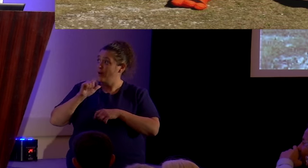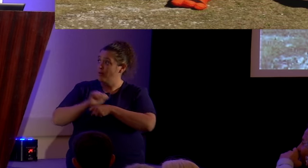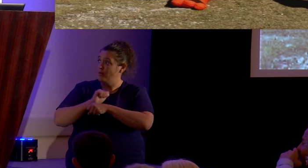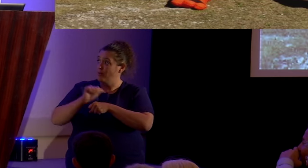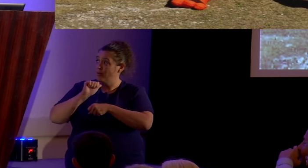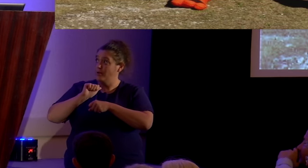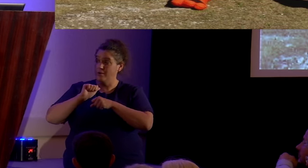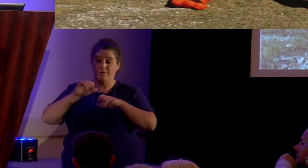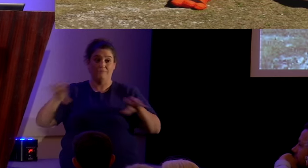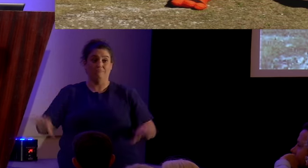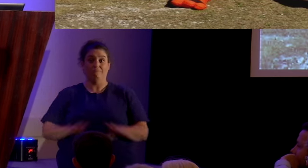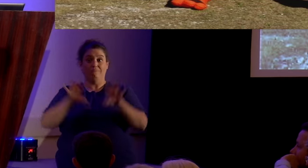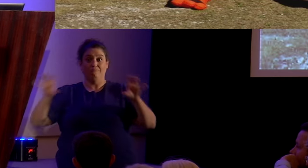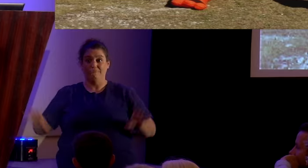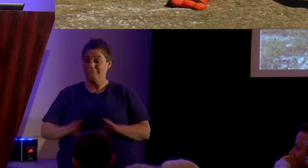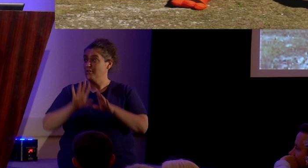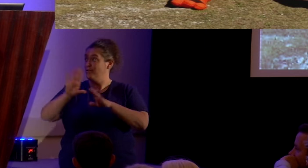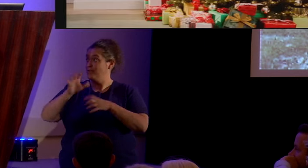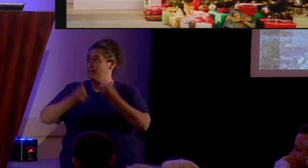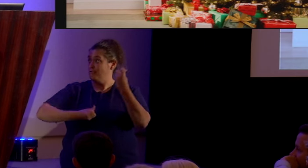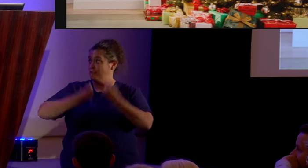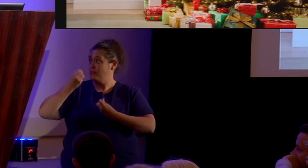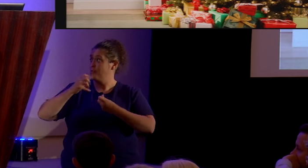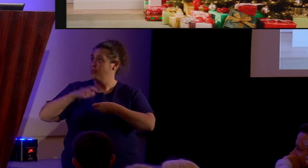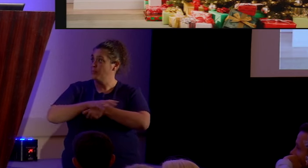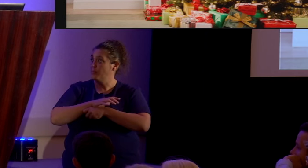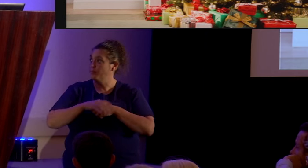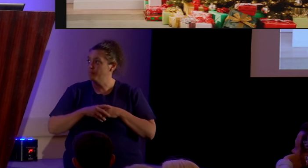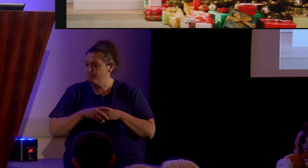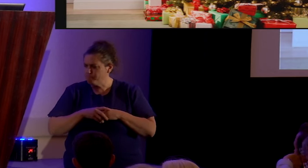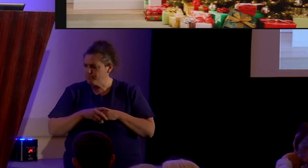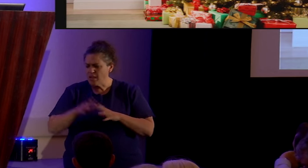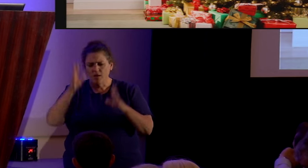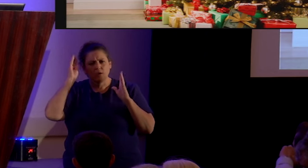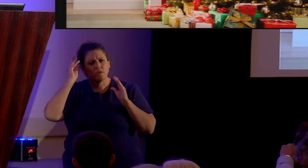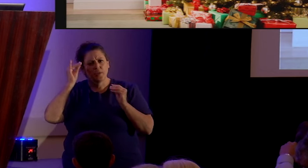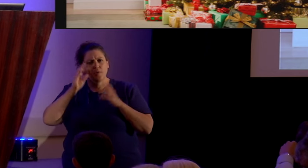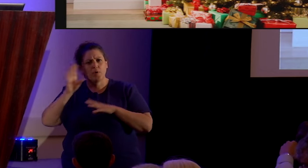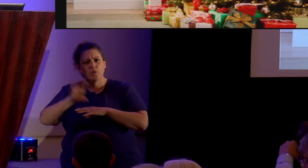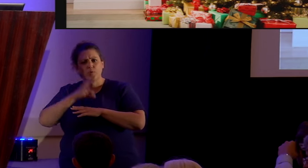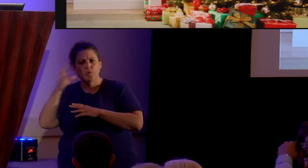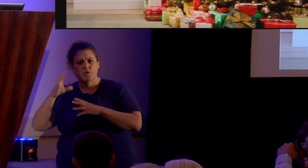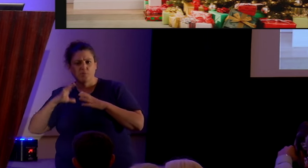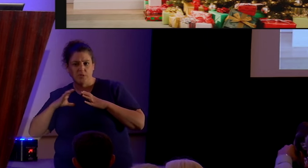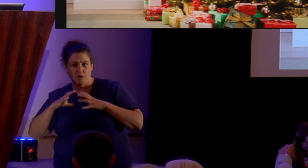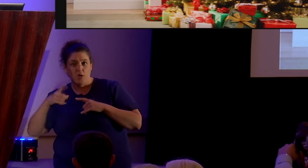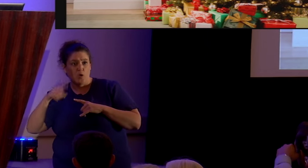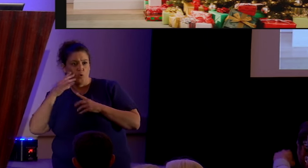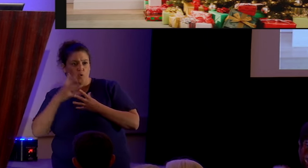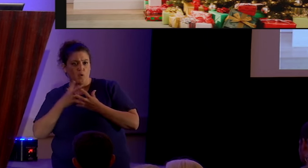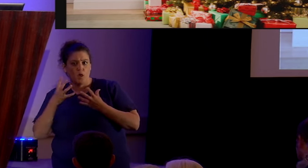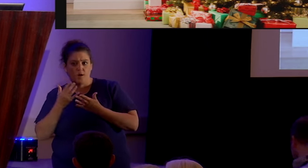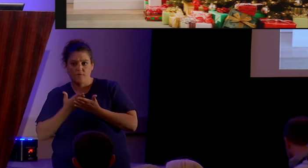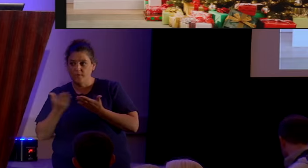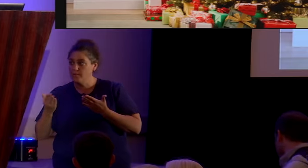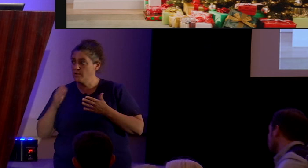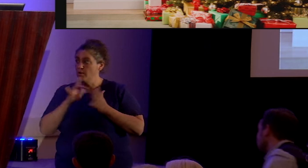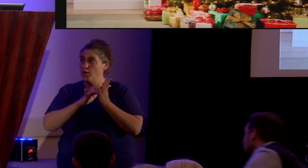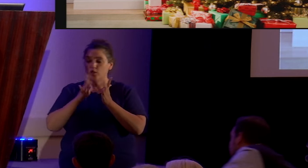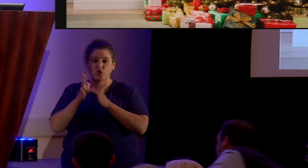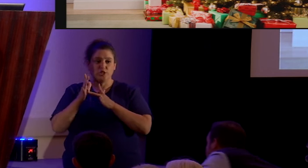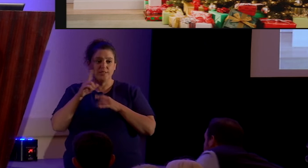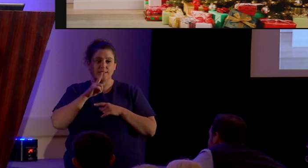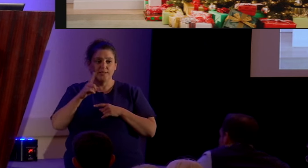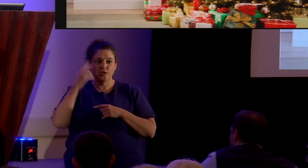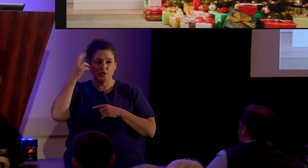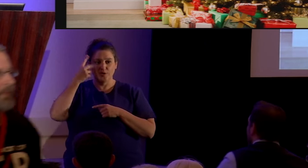and decorated his car completely. Think about the Christmas holiday and you guys know a lot of this stuff, right? Jesus is the reason